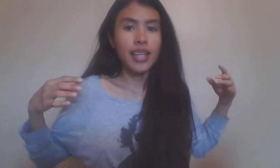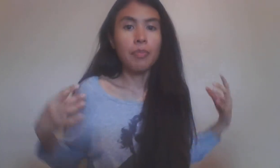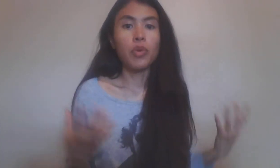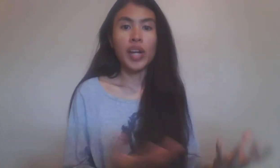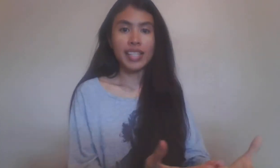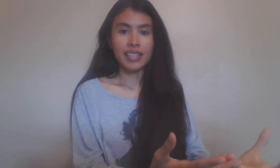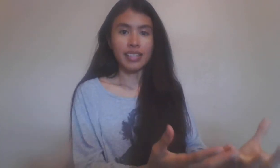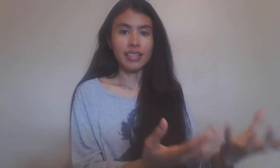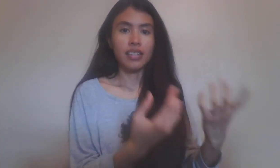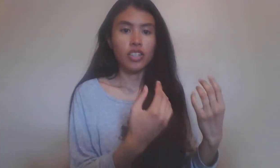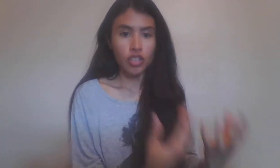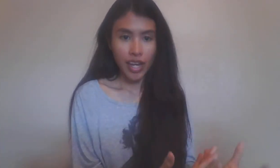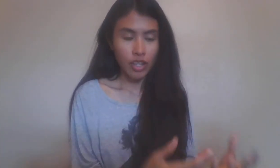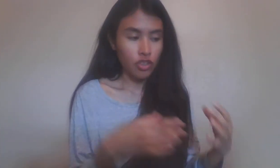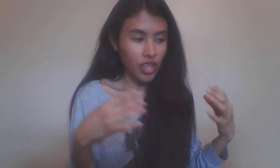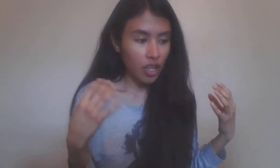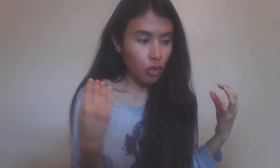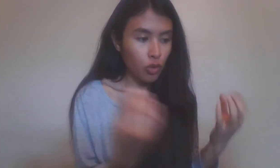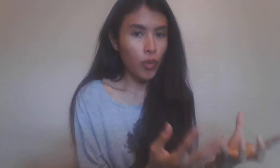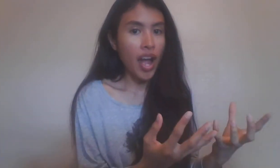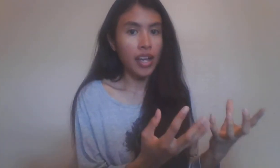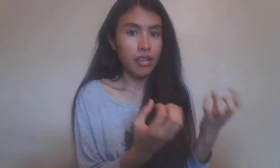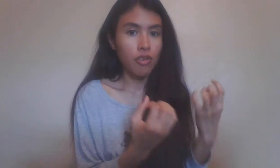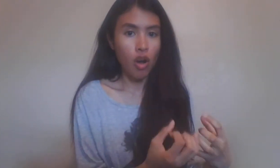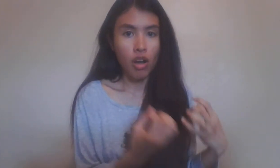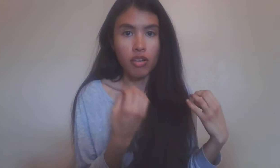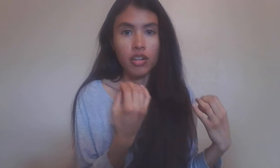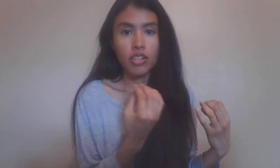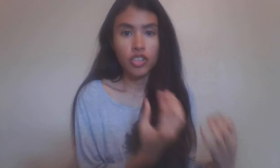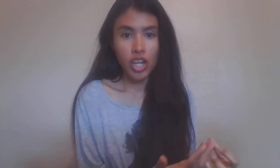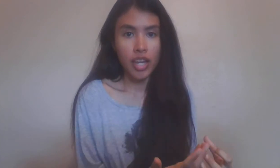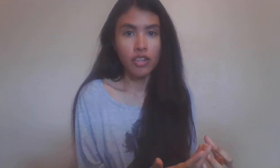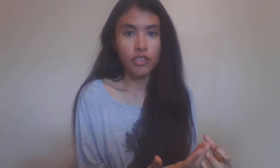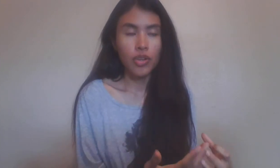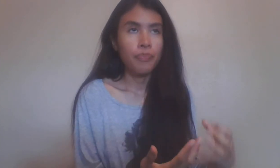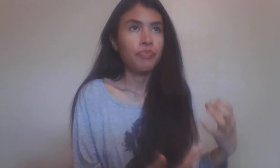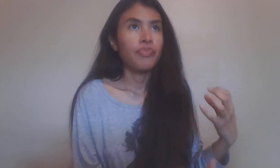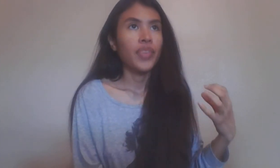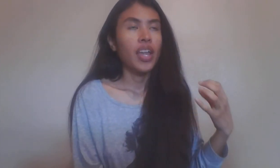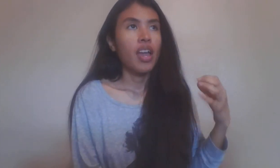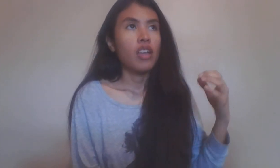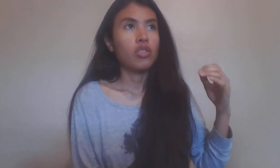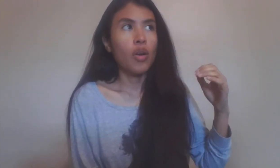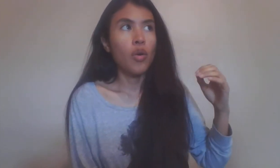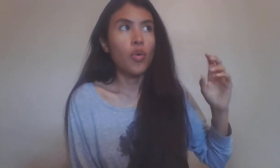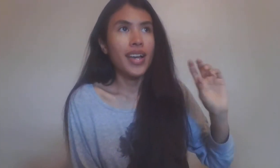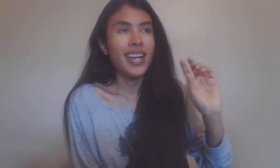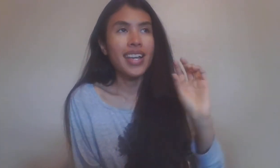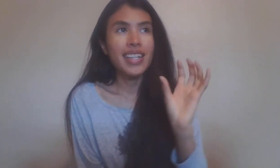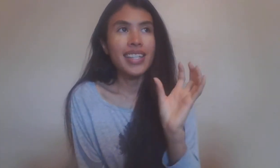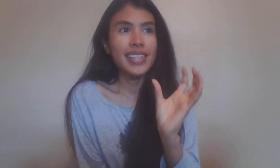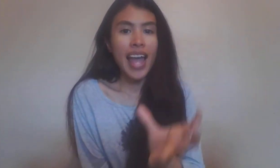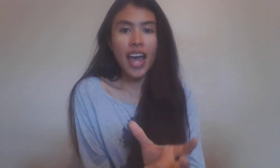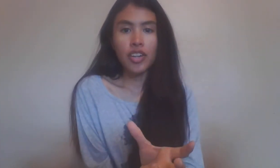embraces change. They thrive on change. So Saturn